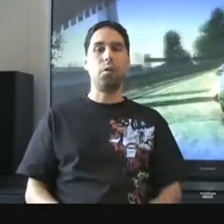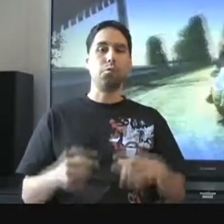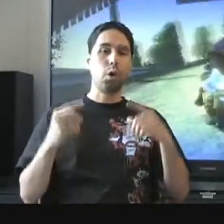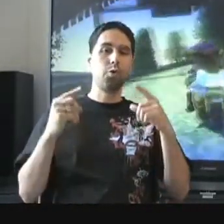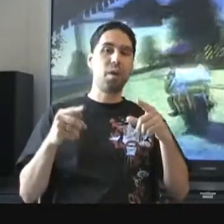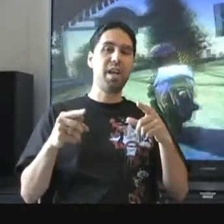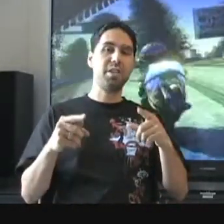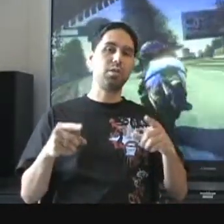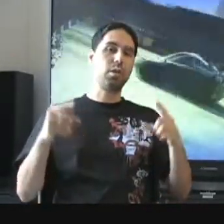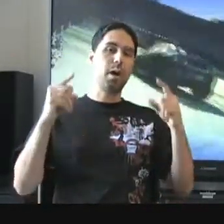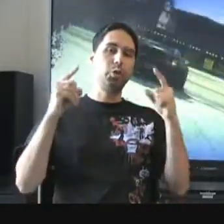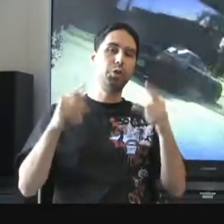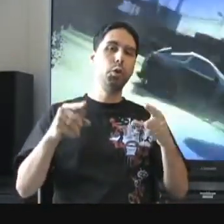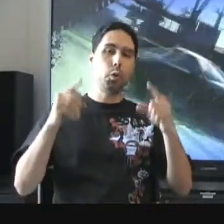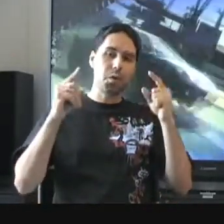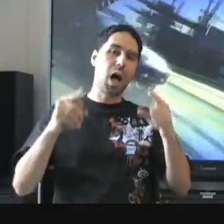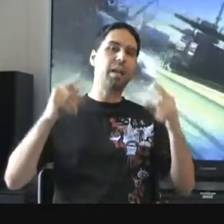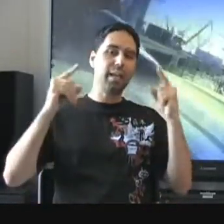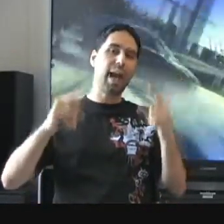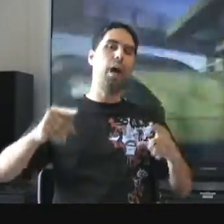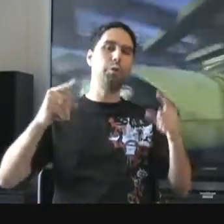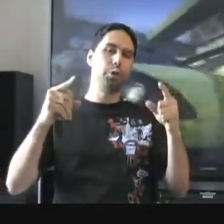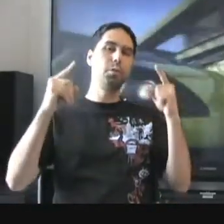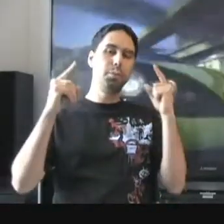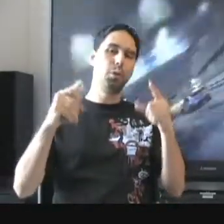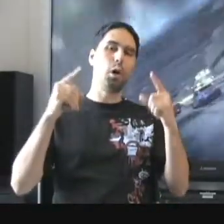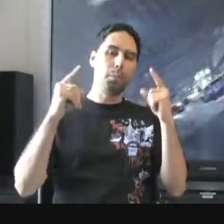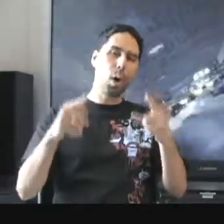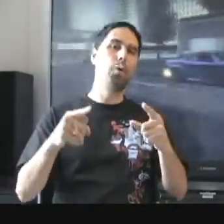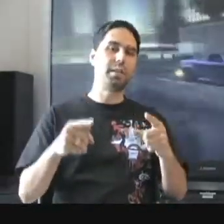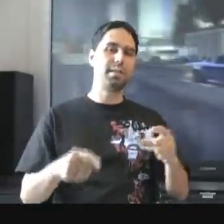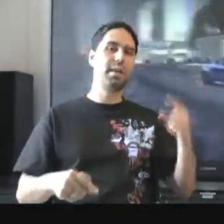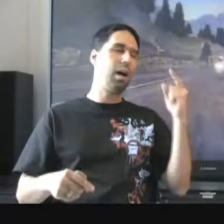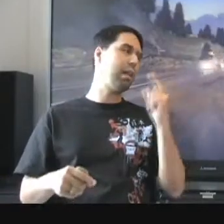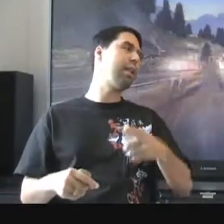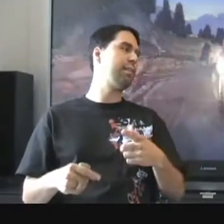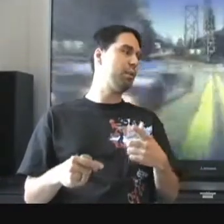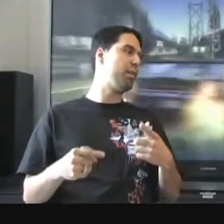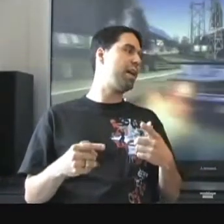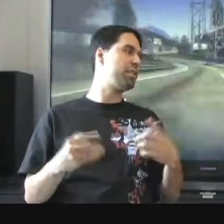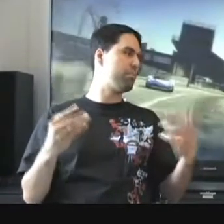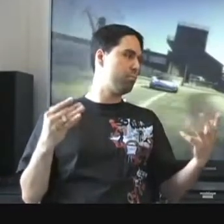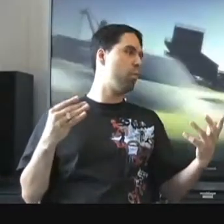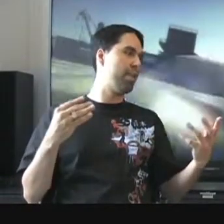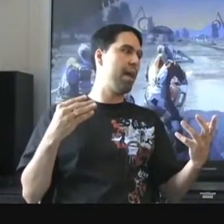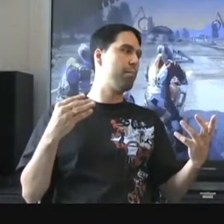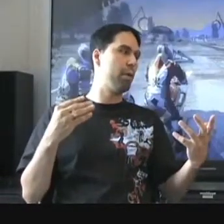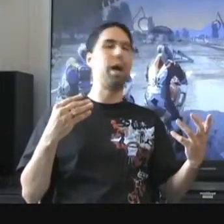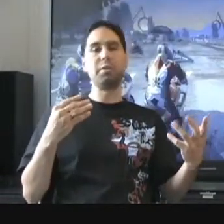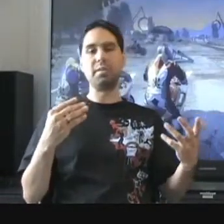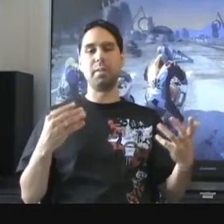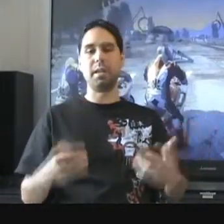Road rage. It's all about you knocking out your computer opponents. A lot like the old fashioned way that burnout used to be.